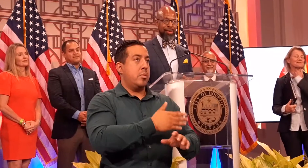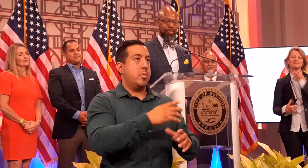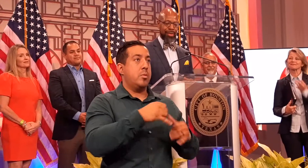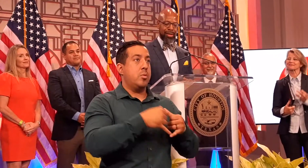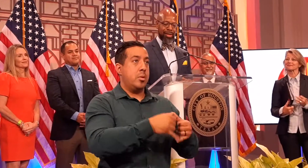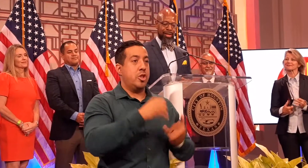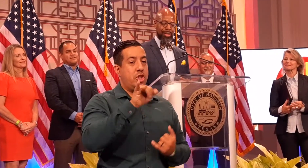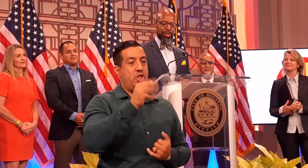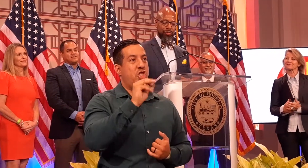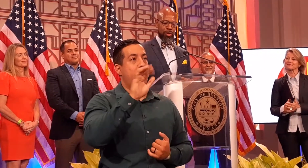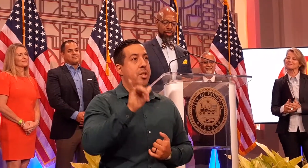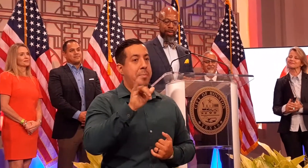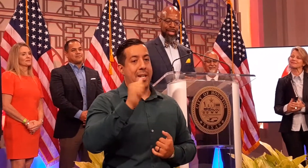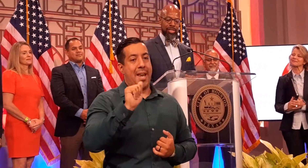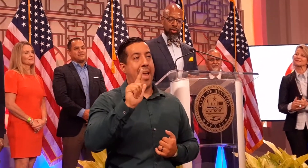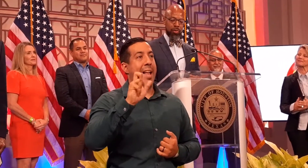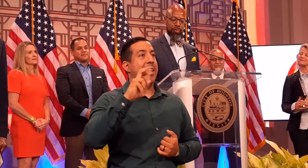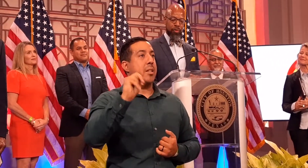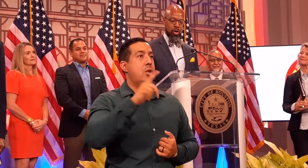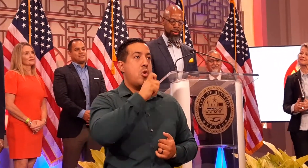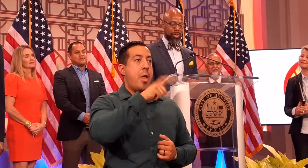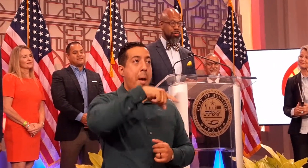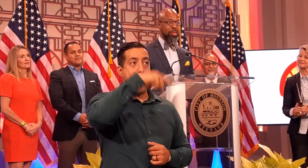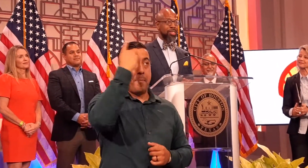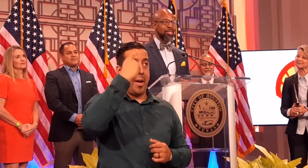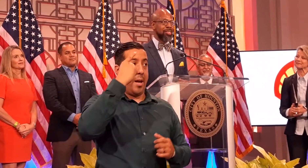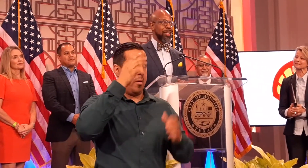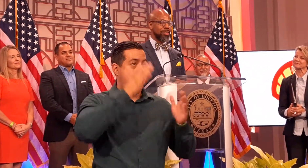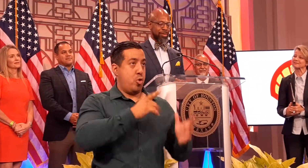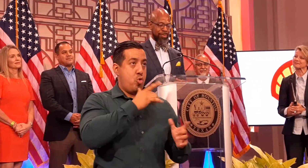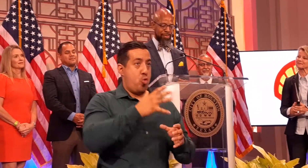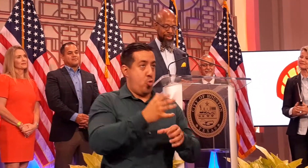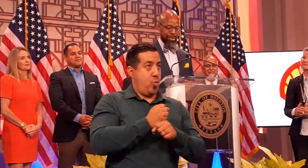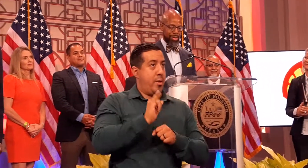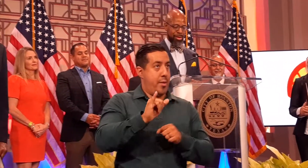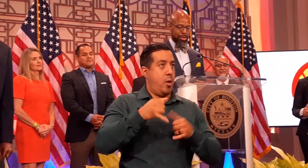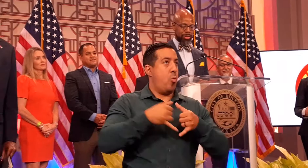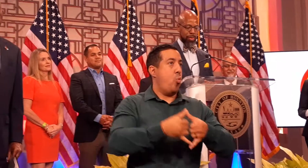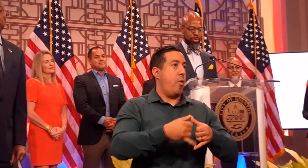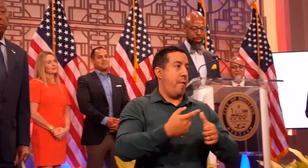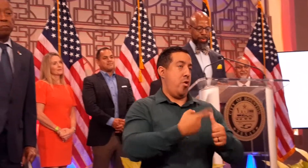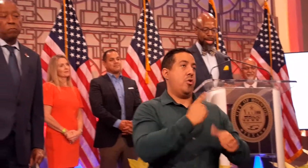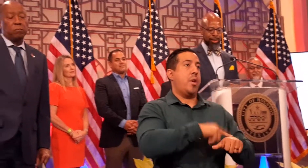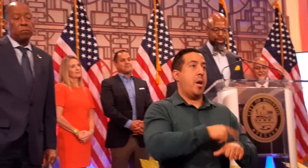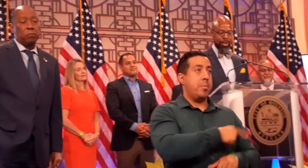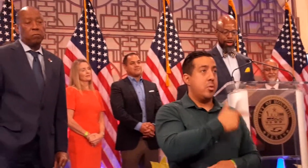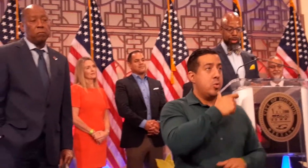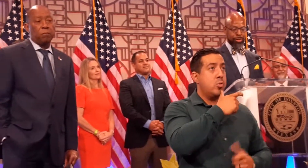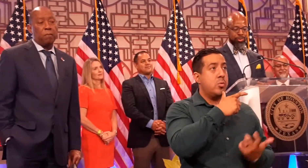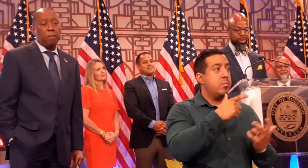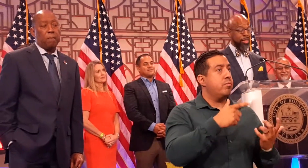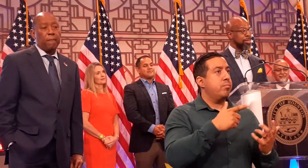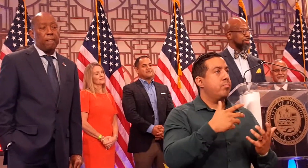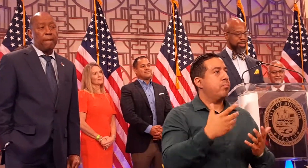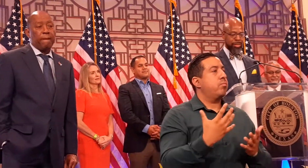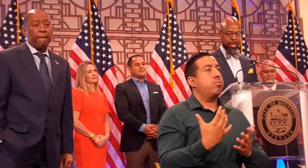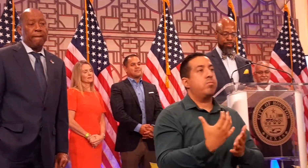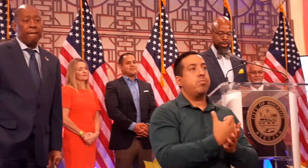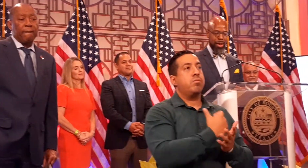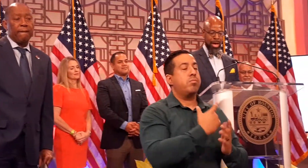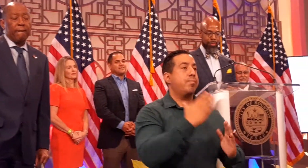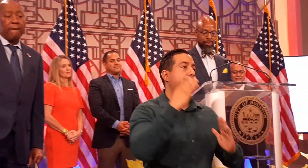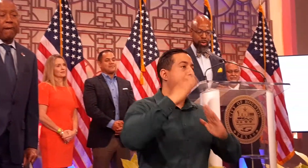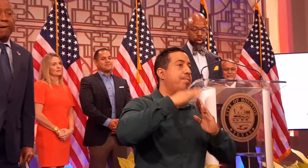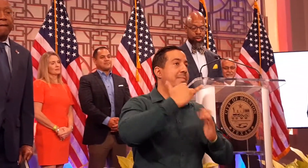Jimmy Allen. He is the first black solo performer to win this distinction. This multi-platinum selling artist released his